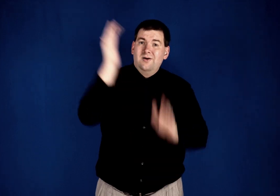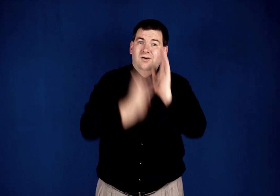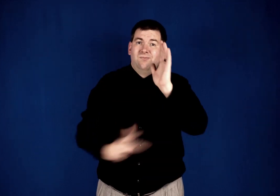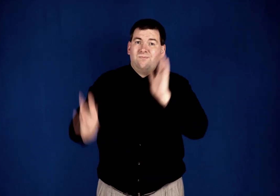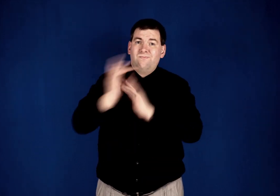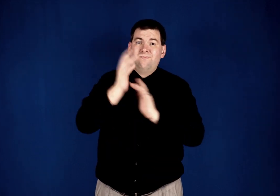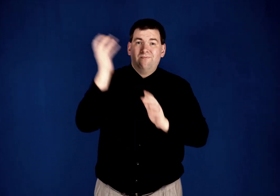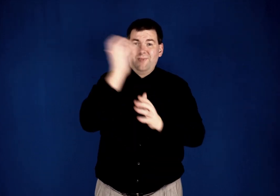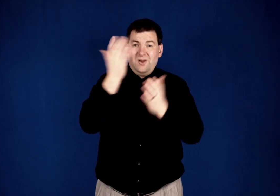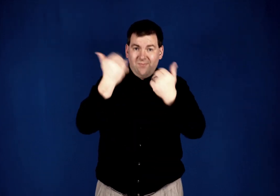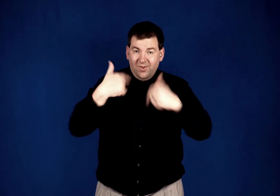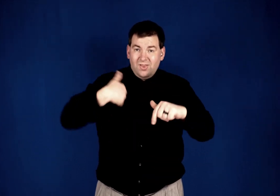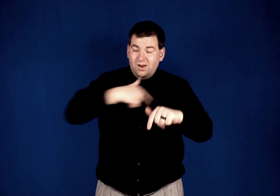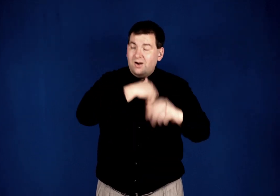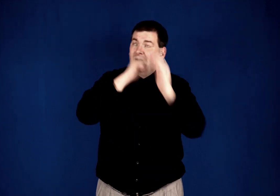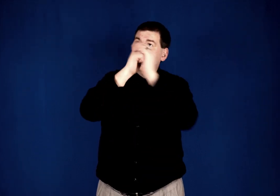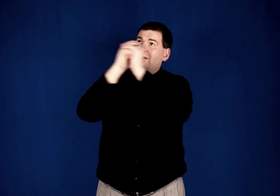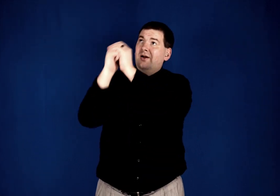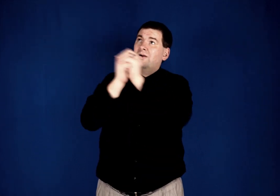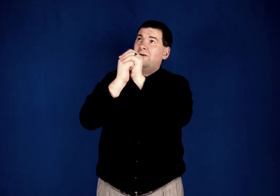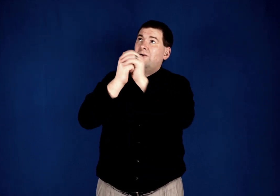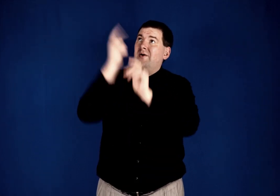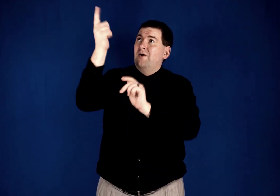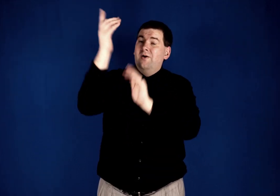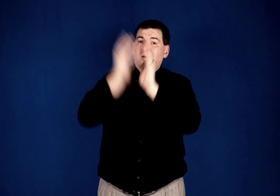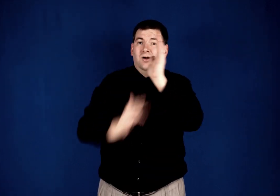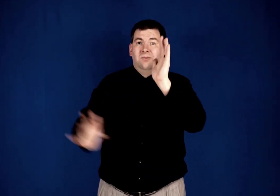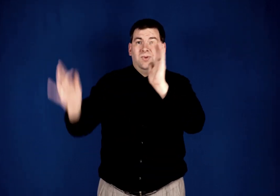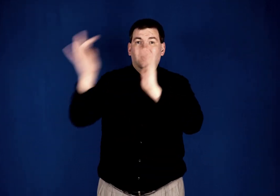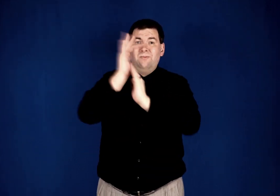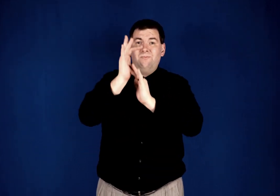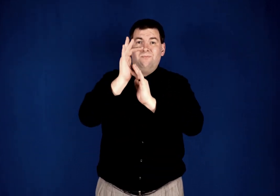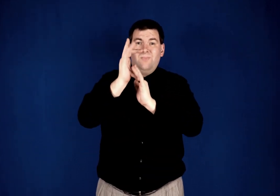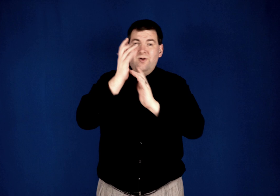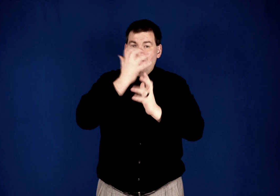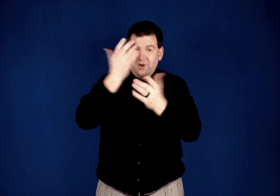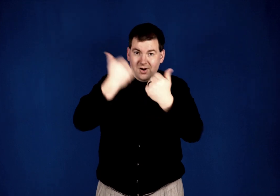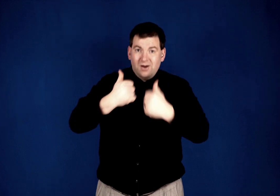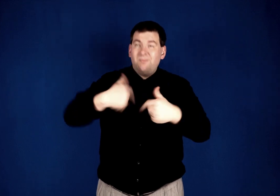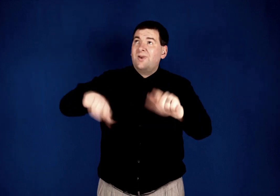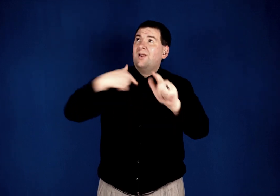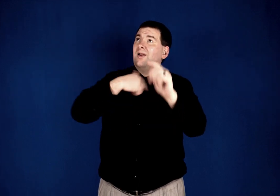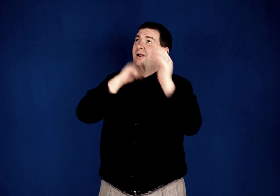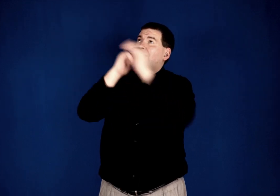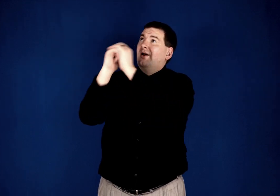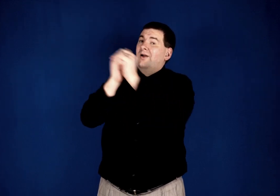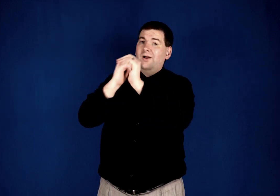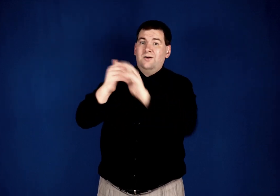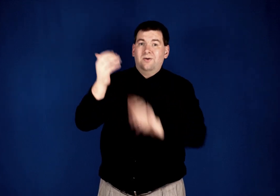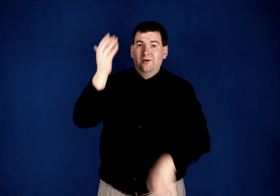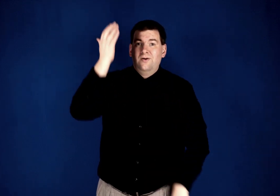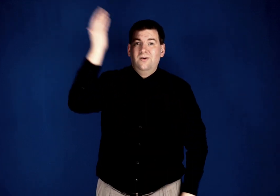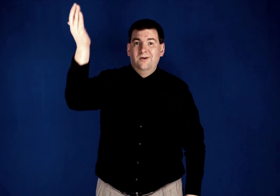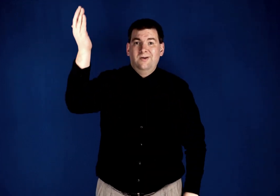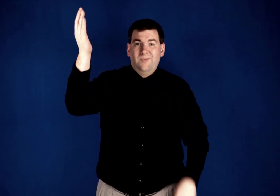O come, let us adore Him O come, let us adore Him